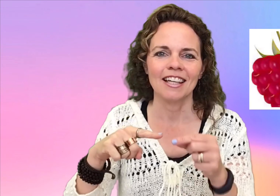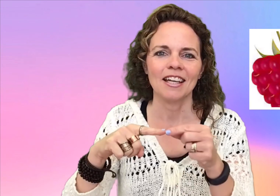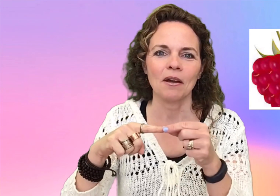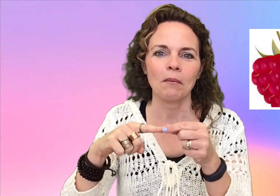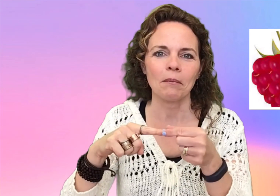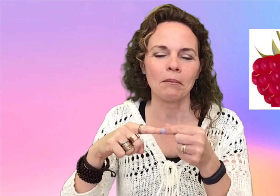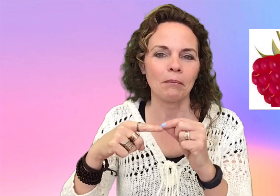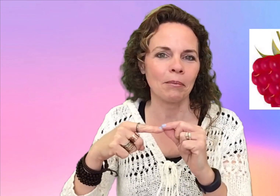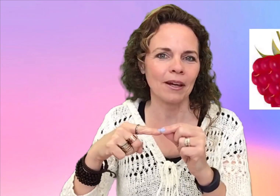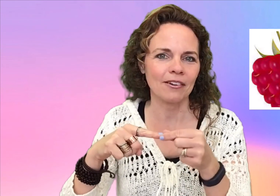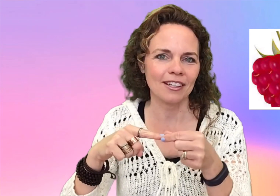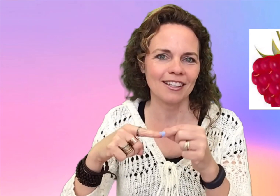Berry.